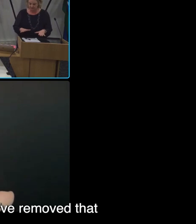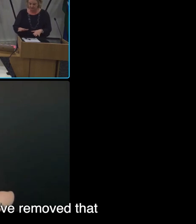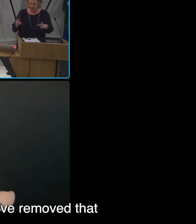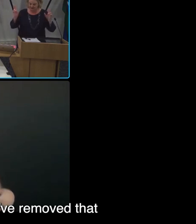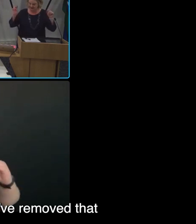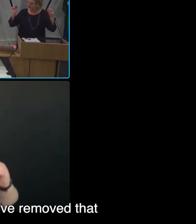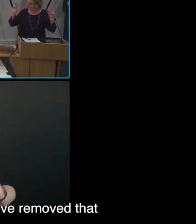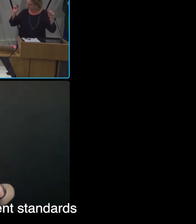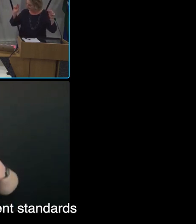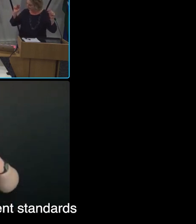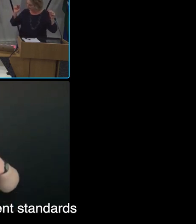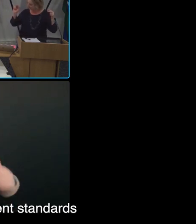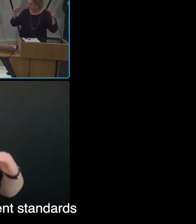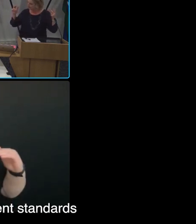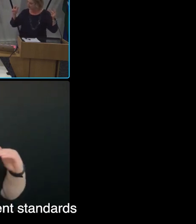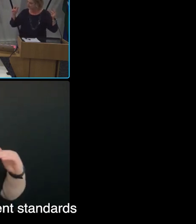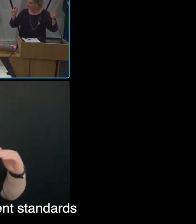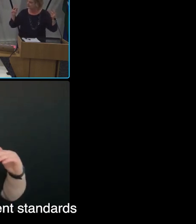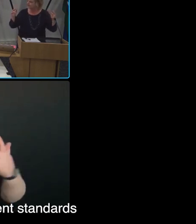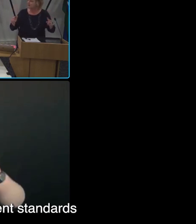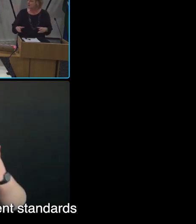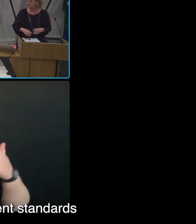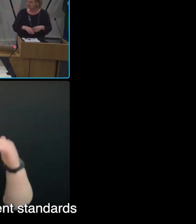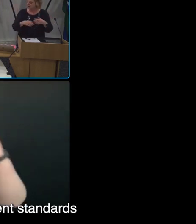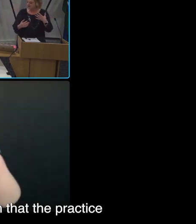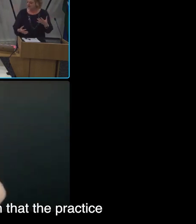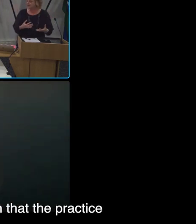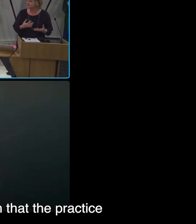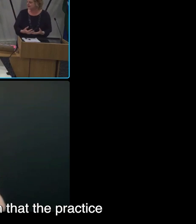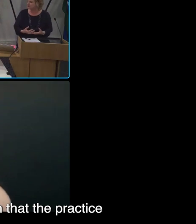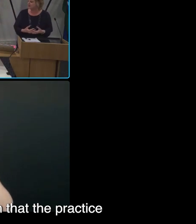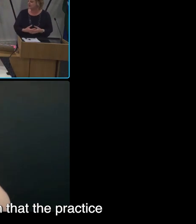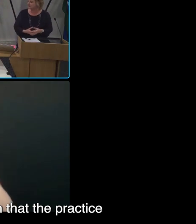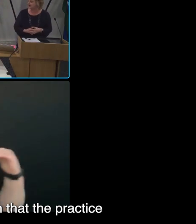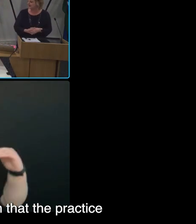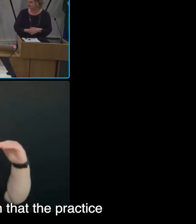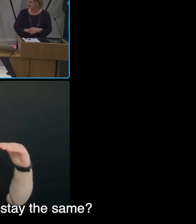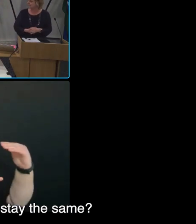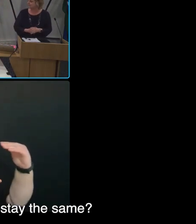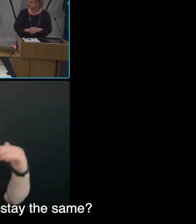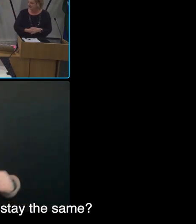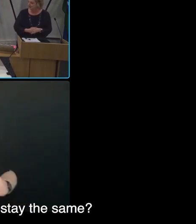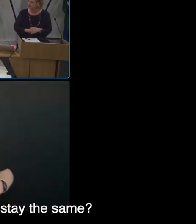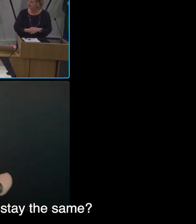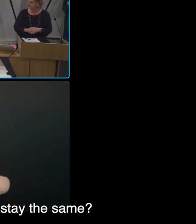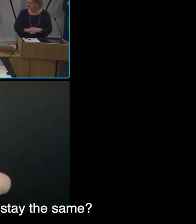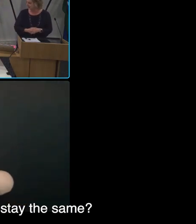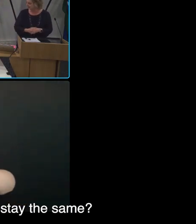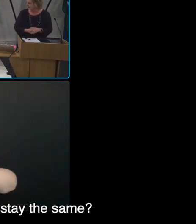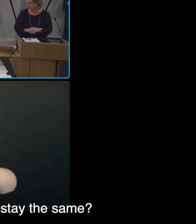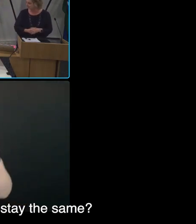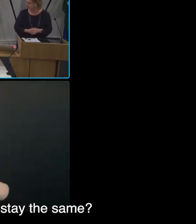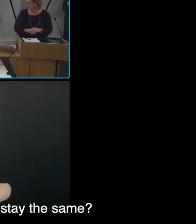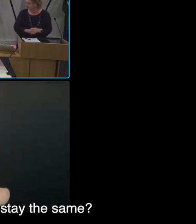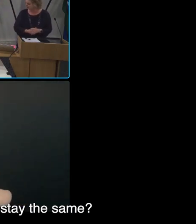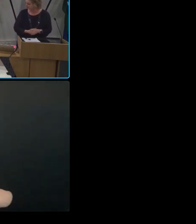commented that we've removed that language of each in the current standards, but whether there's an expectation that the practice of assessment would change or